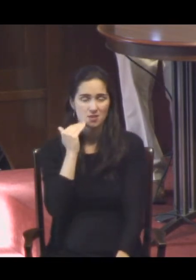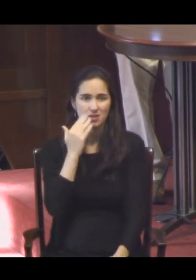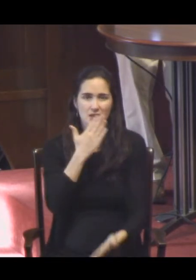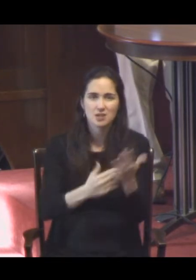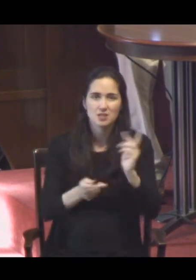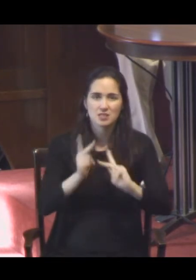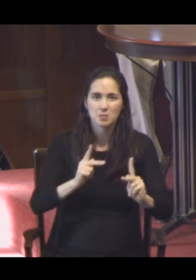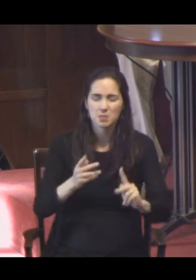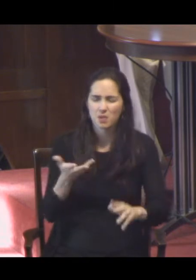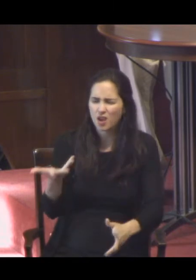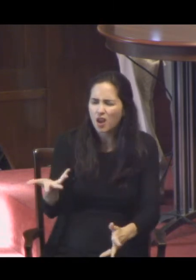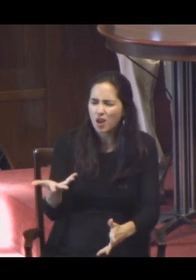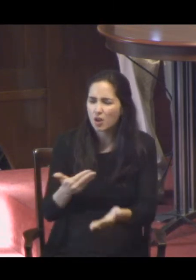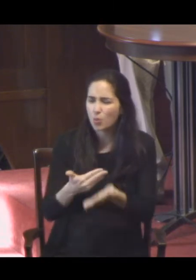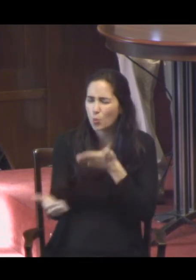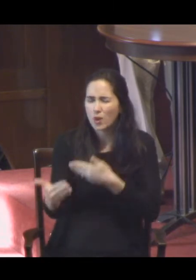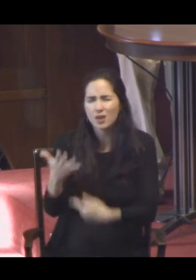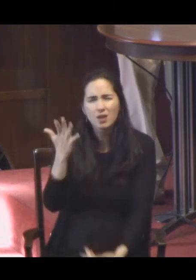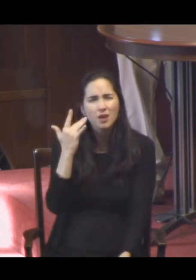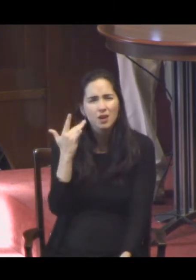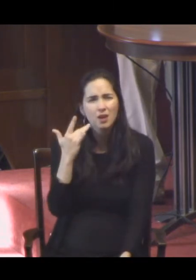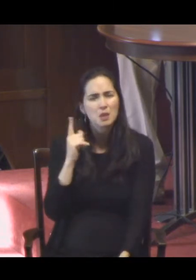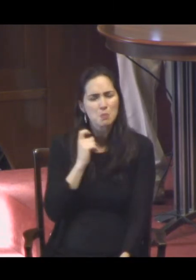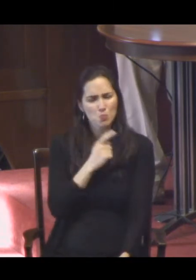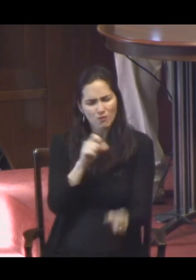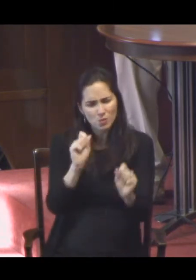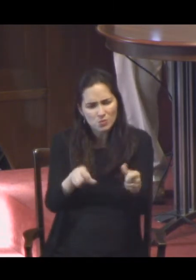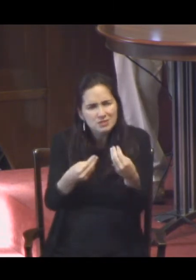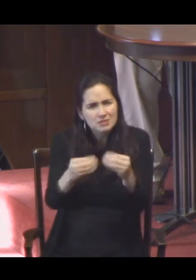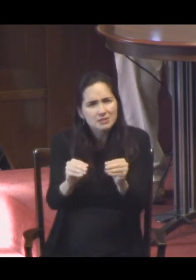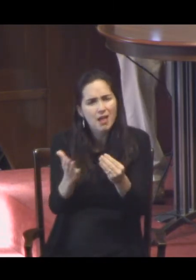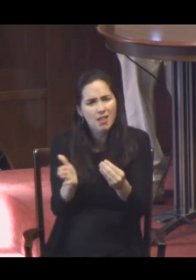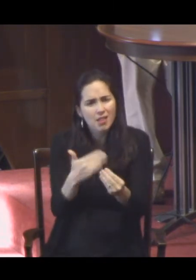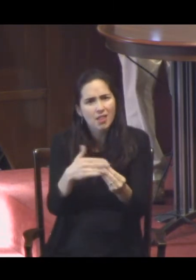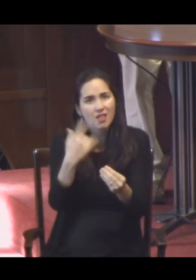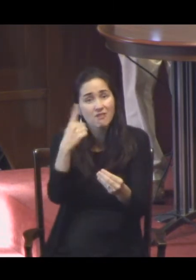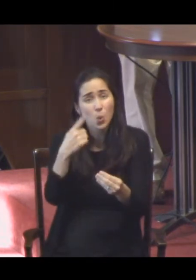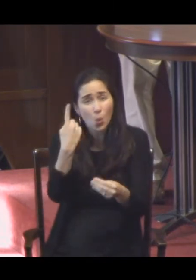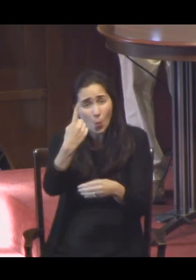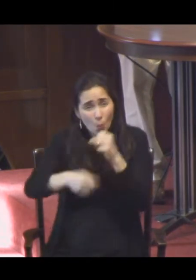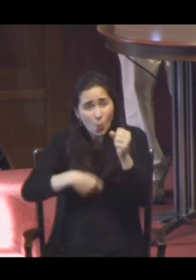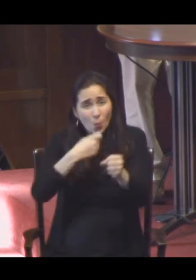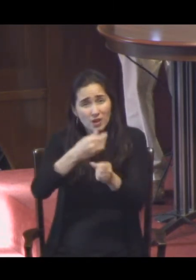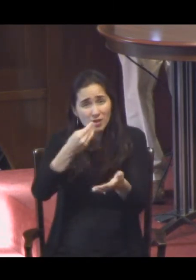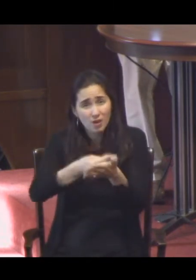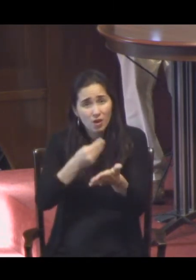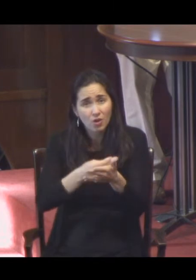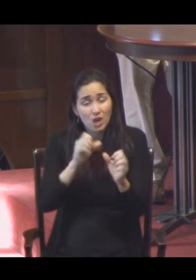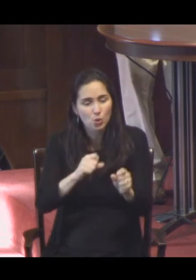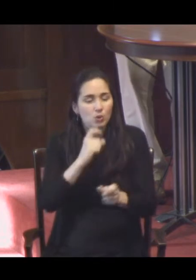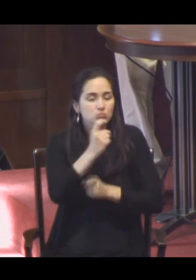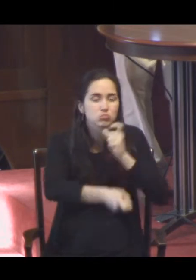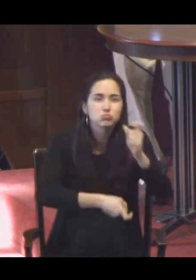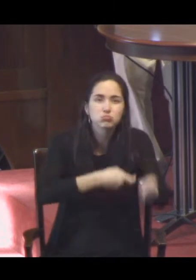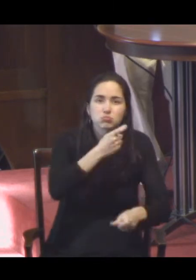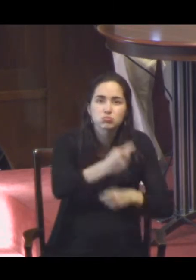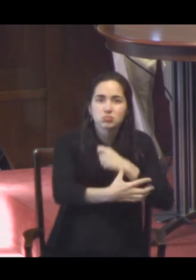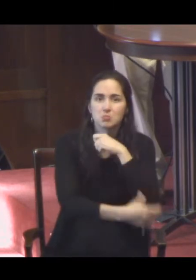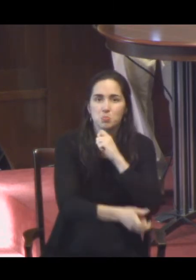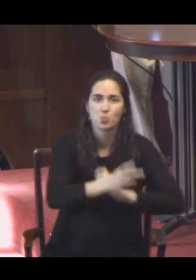wasted? For this perfume might have been sold for over 300 denarii, and the money given to the poor, that's a year's wages. And they were